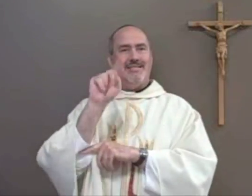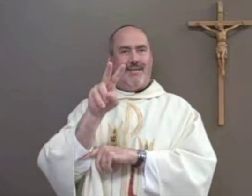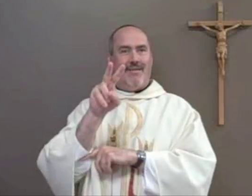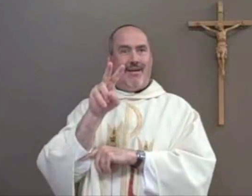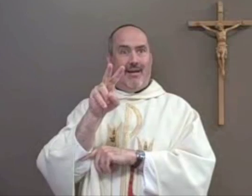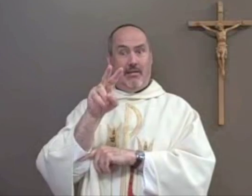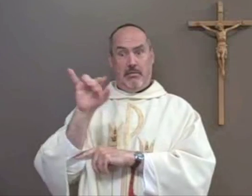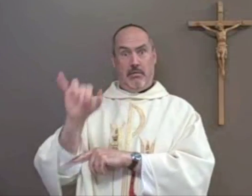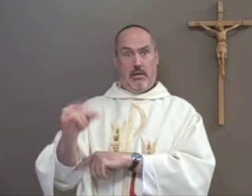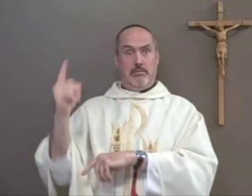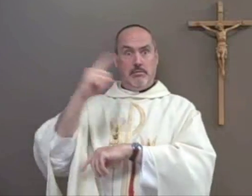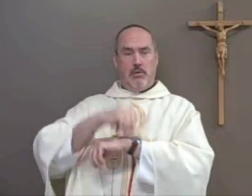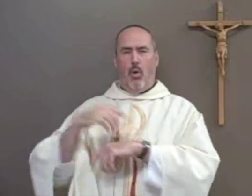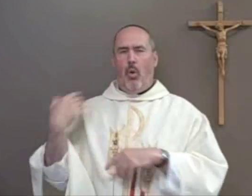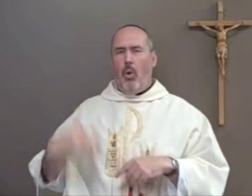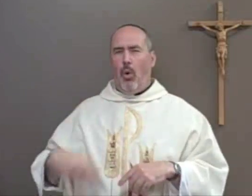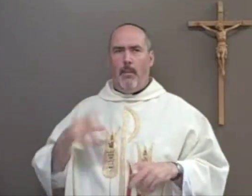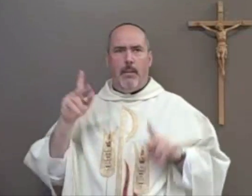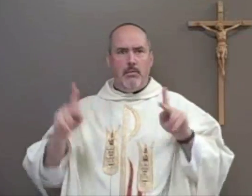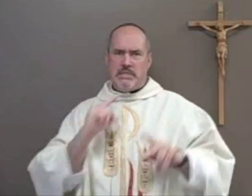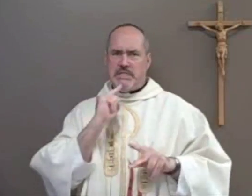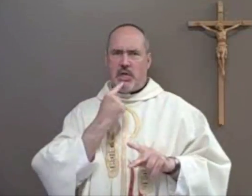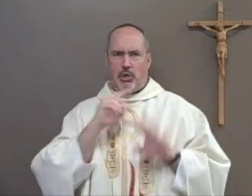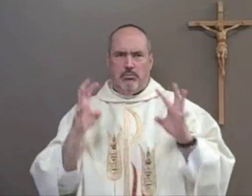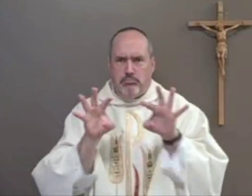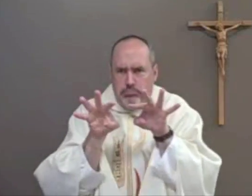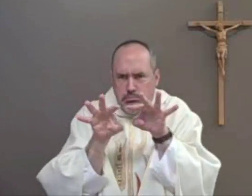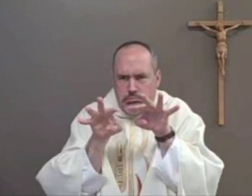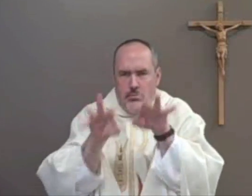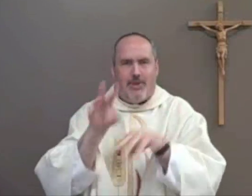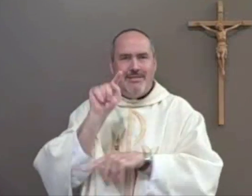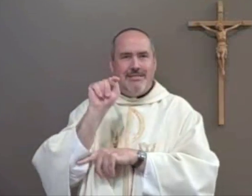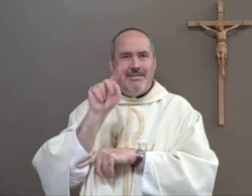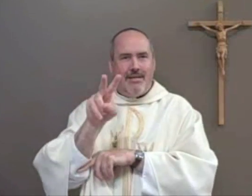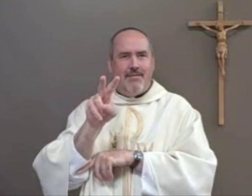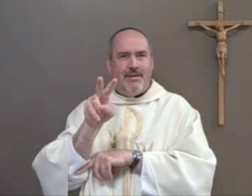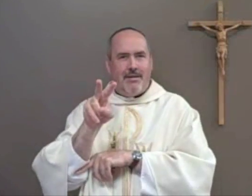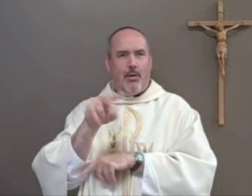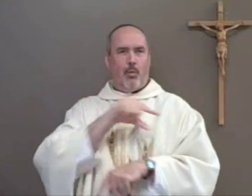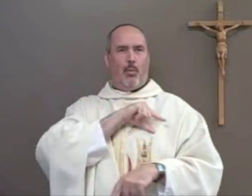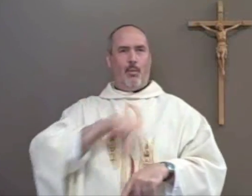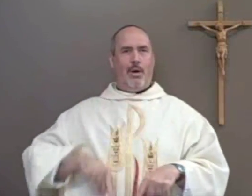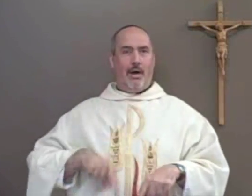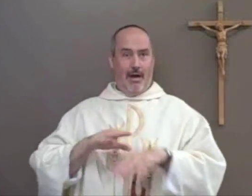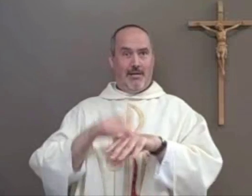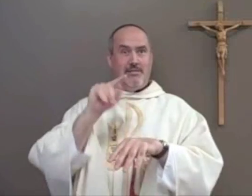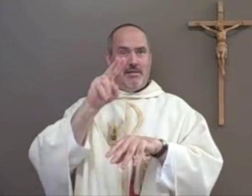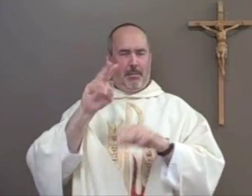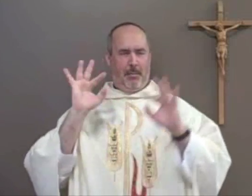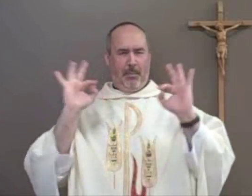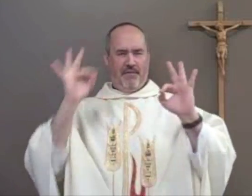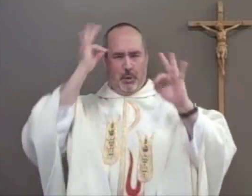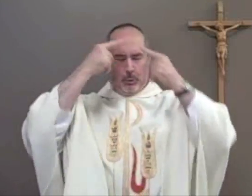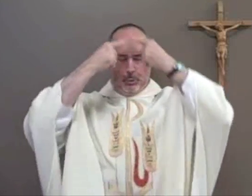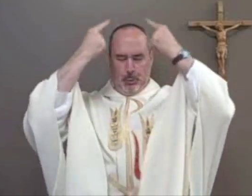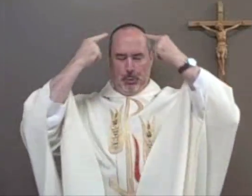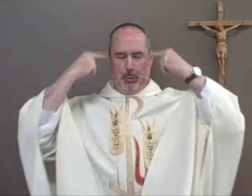subjects on TV and people are very serious about her speech they seem to be glued to the TV there she is